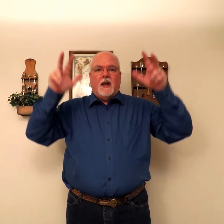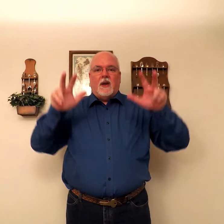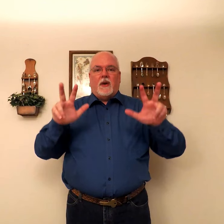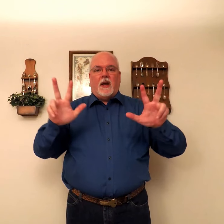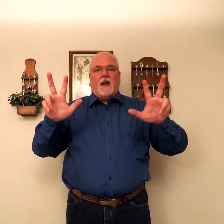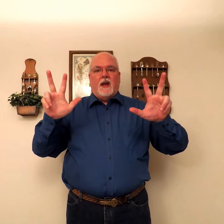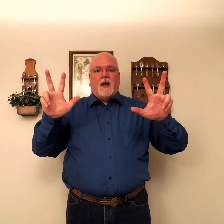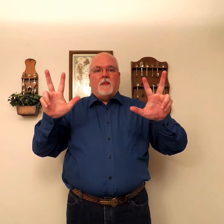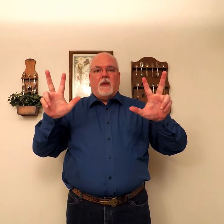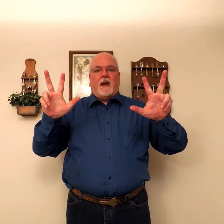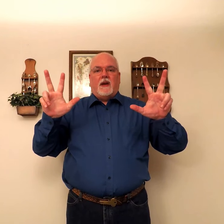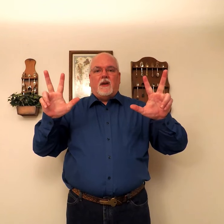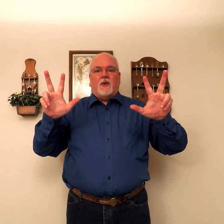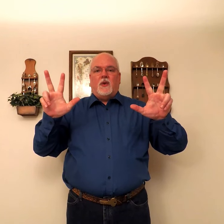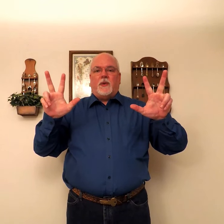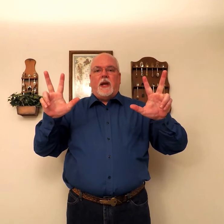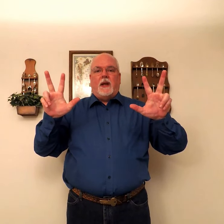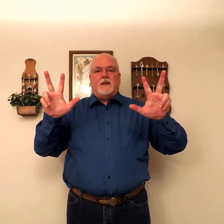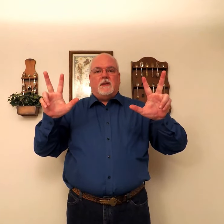Okay? Make two, three hands.